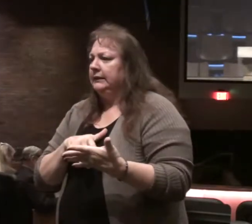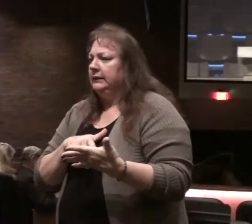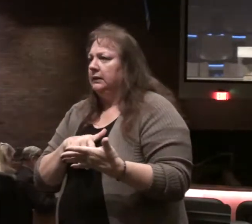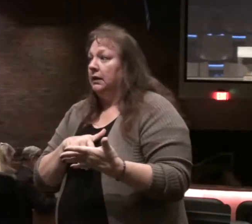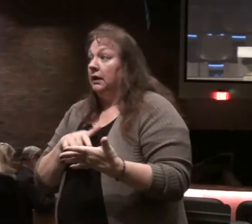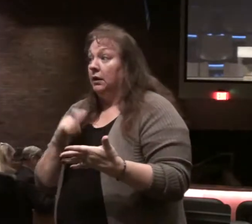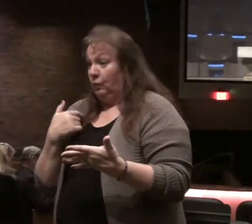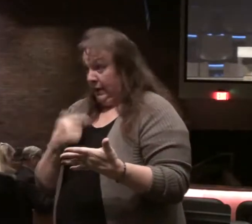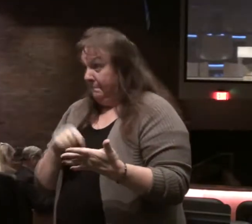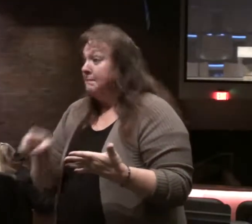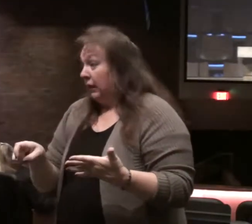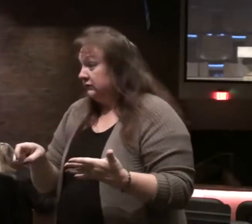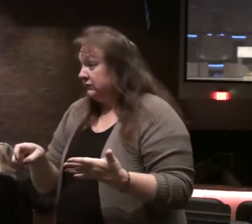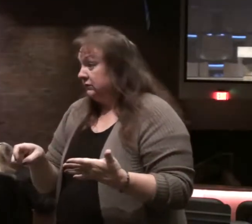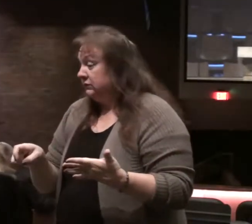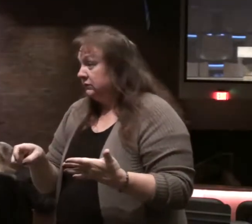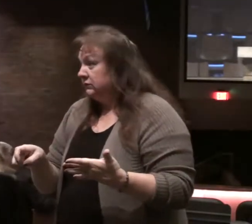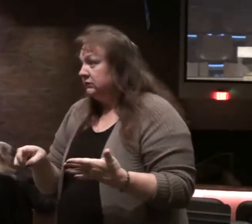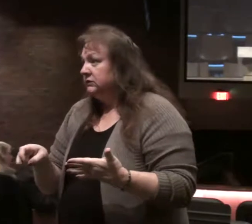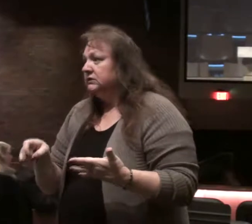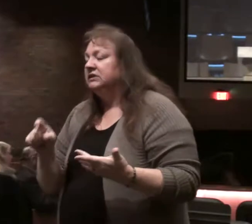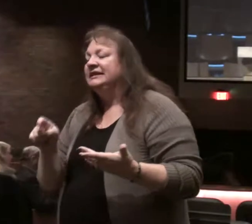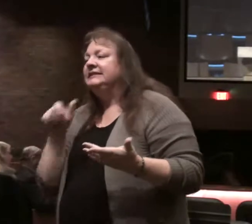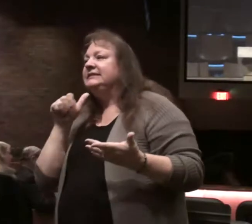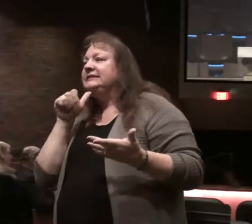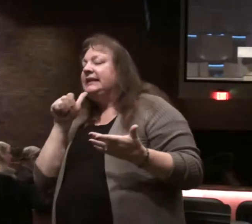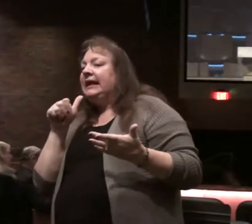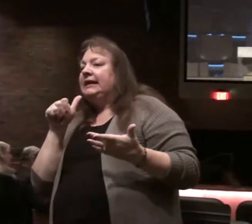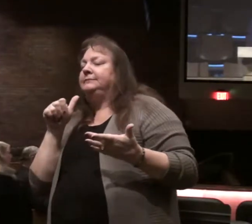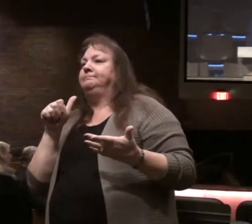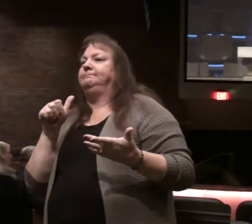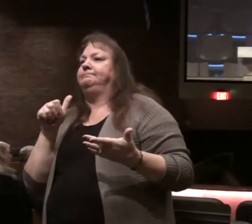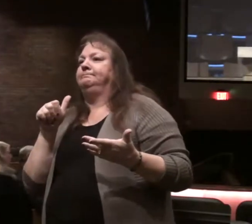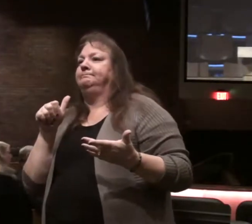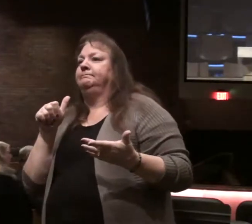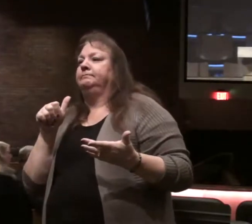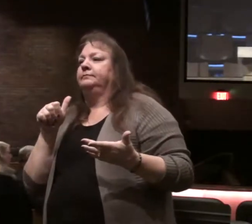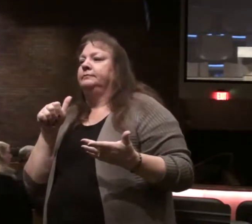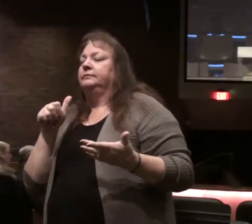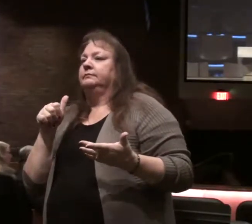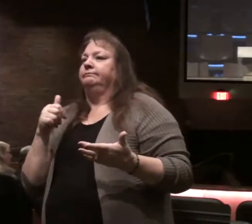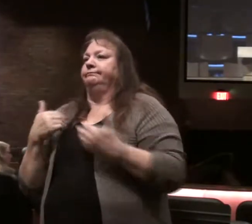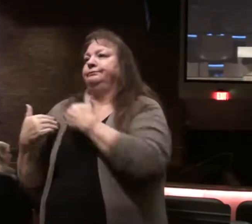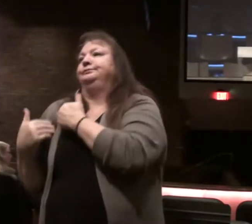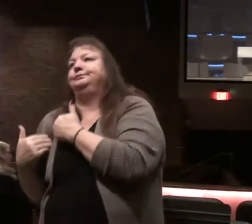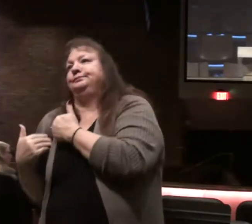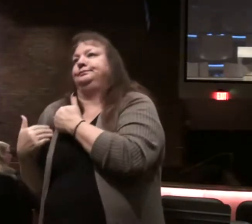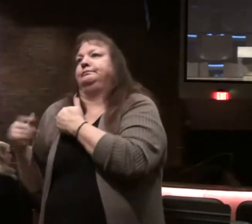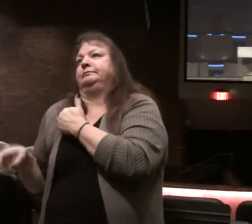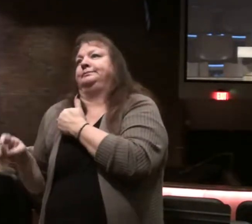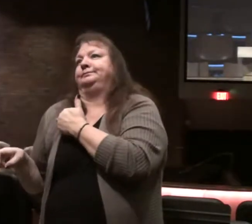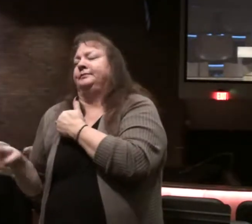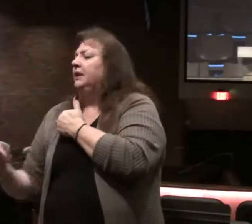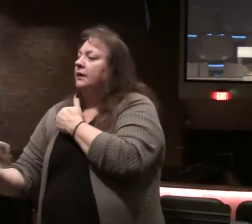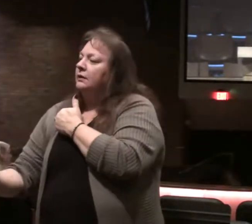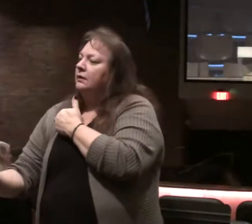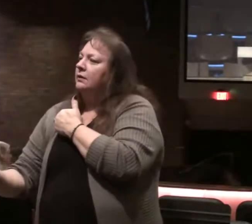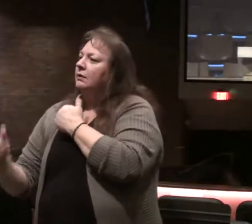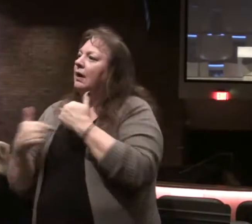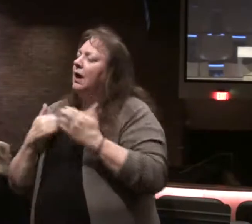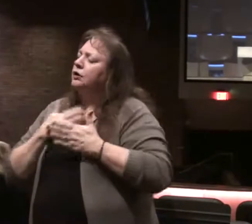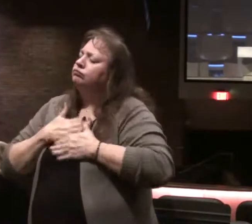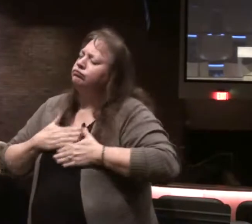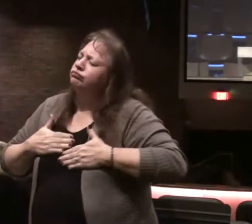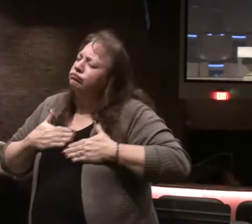an obligation. It's not a a mere duty. But it's a delight.